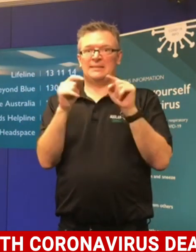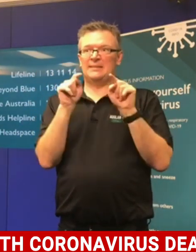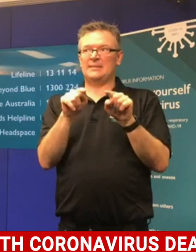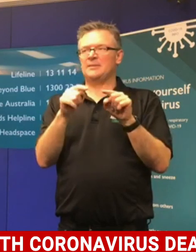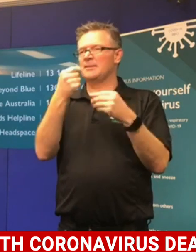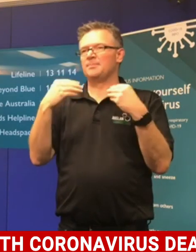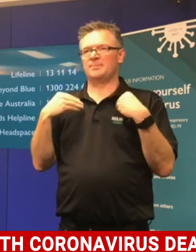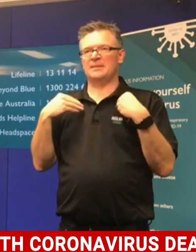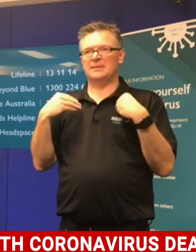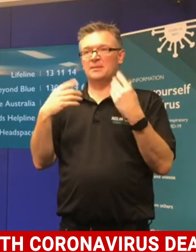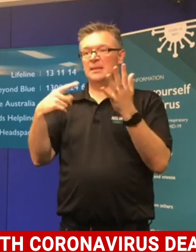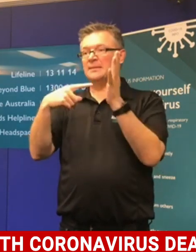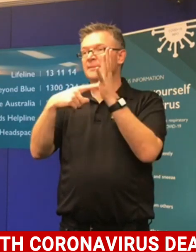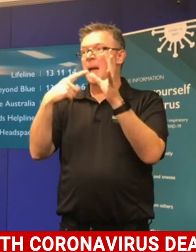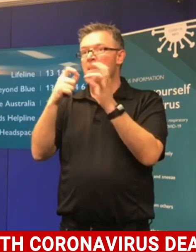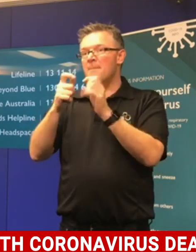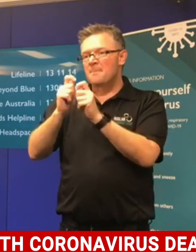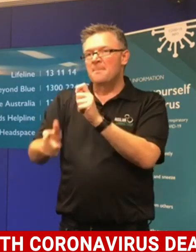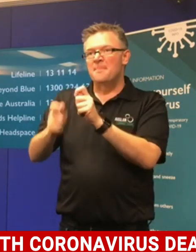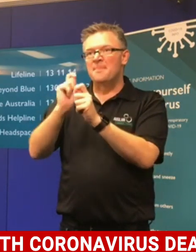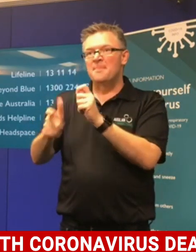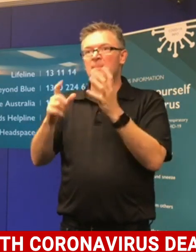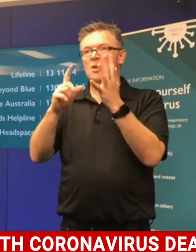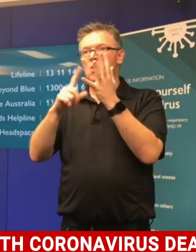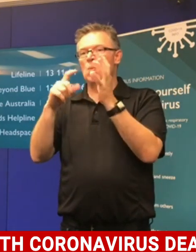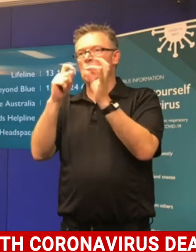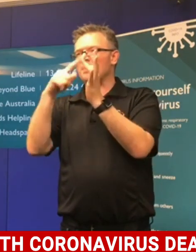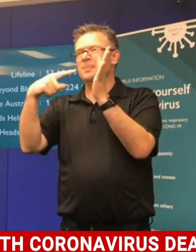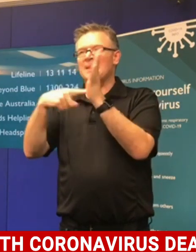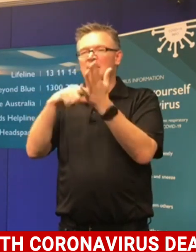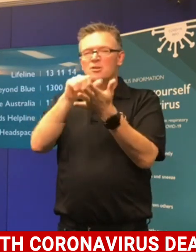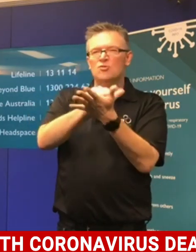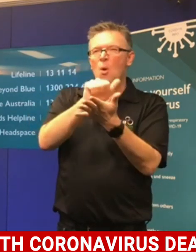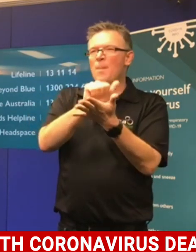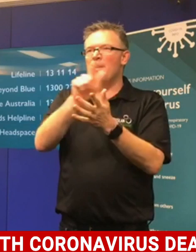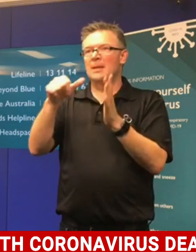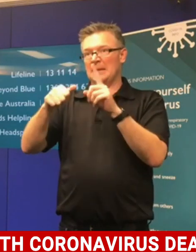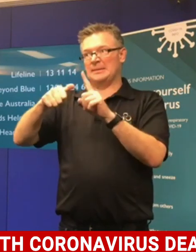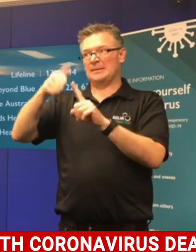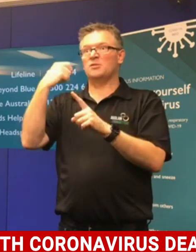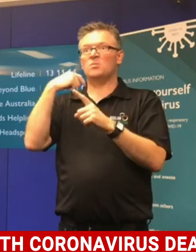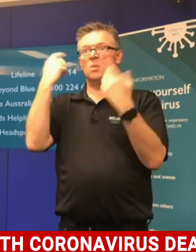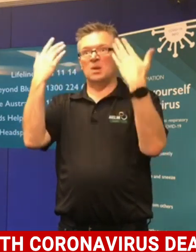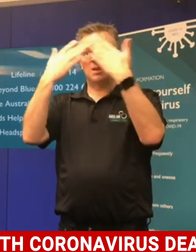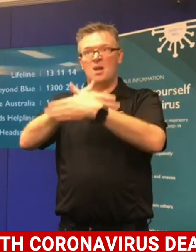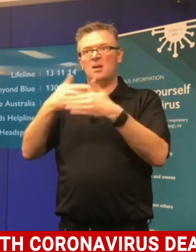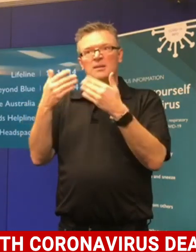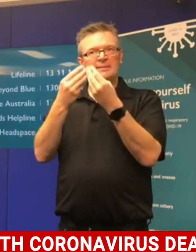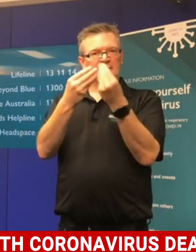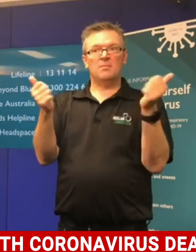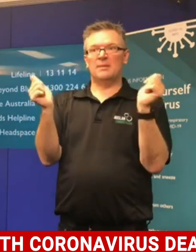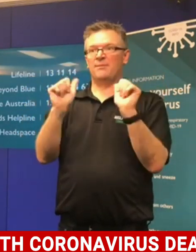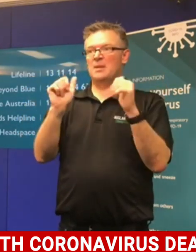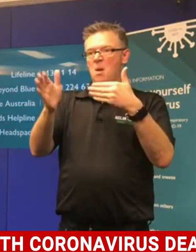TAB and UBET stores will close, effective at 6pm tomorrow night. I know a number of them have already been closed.